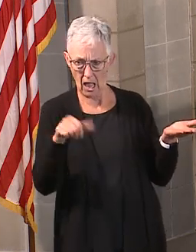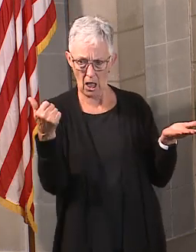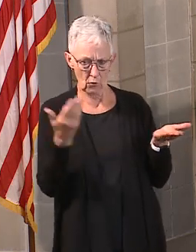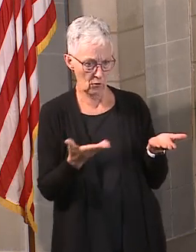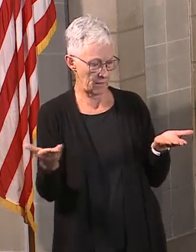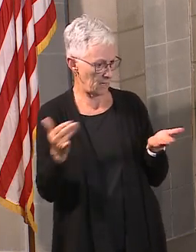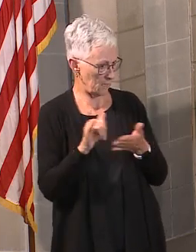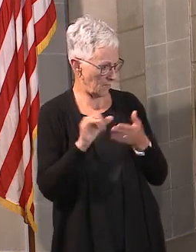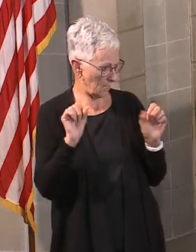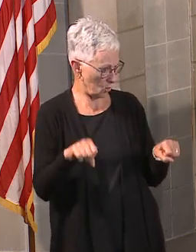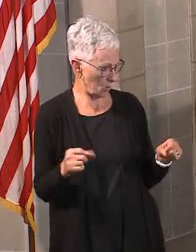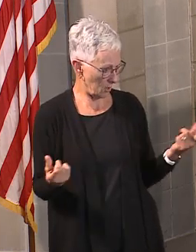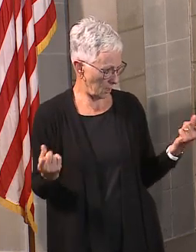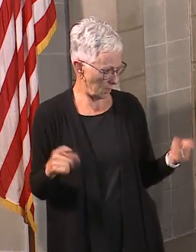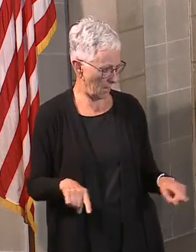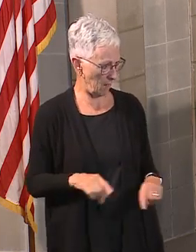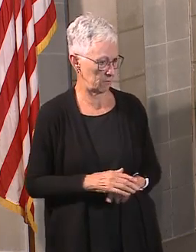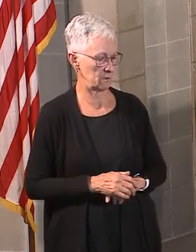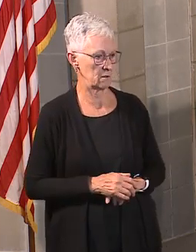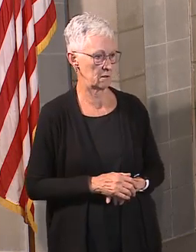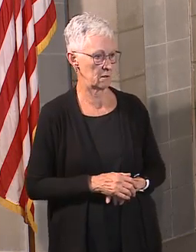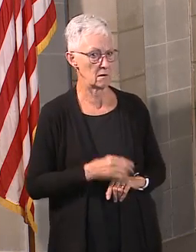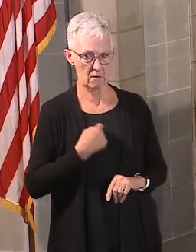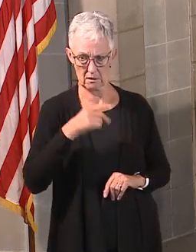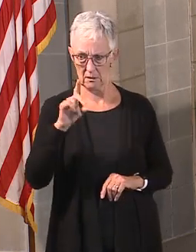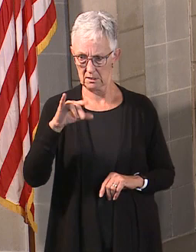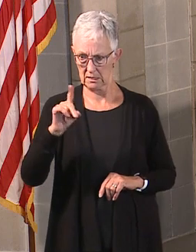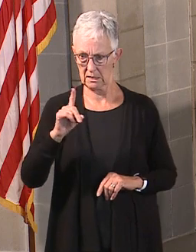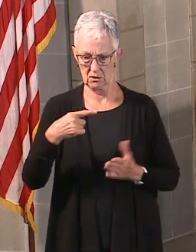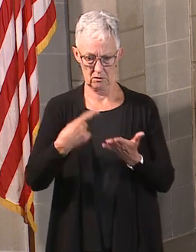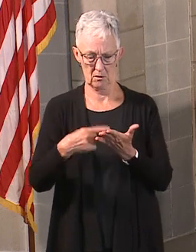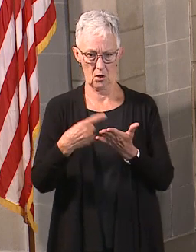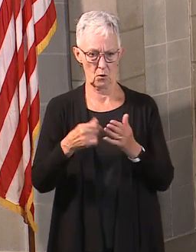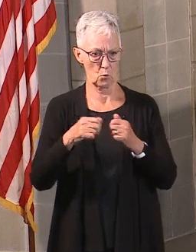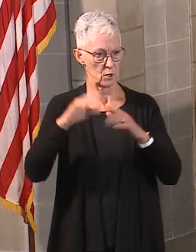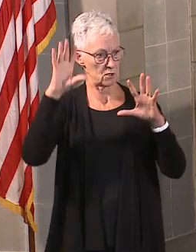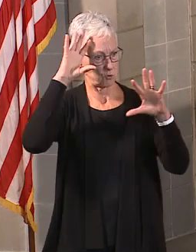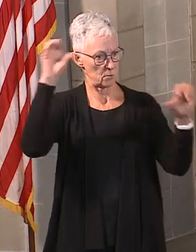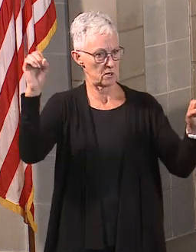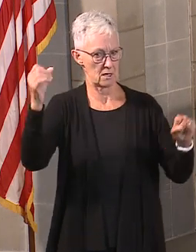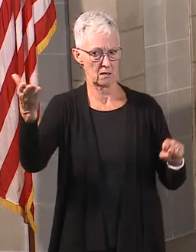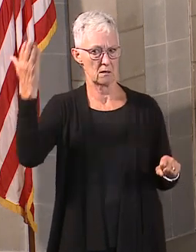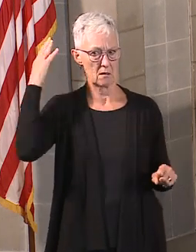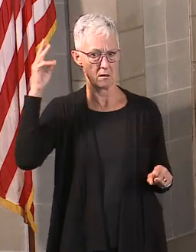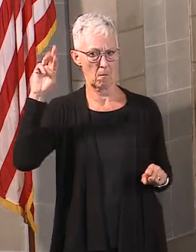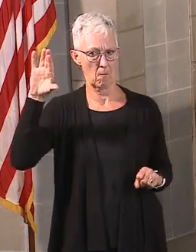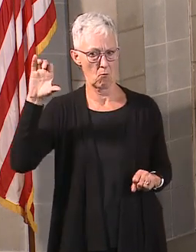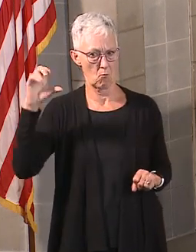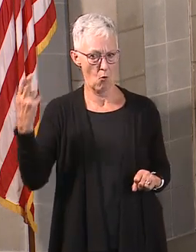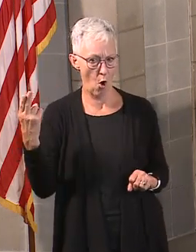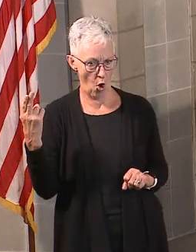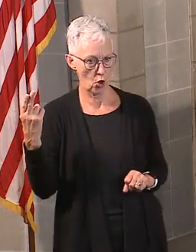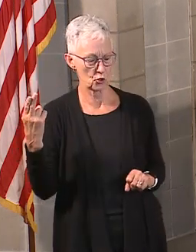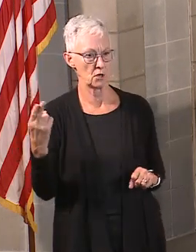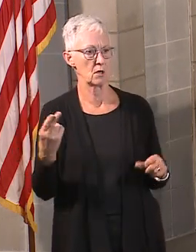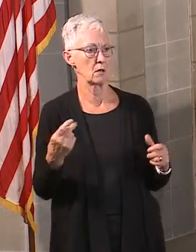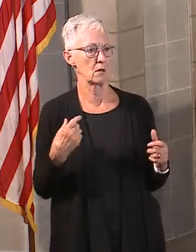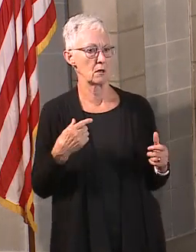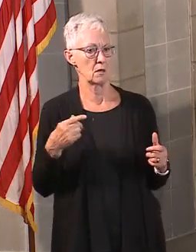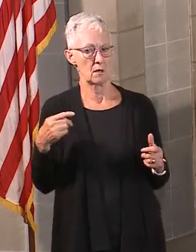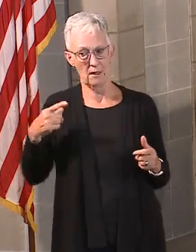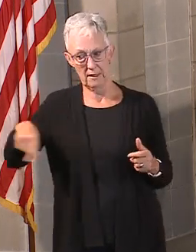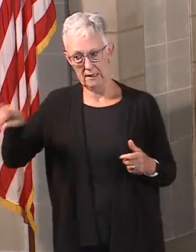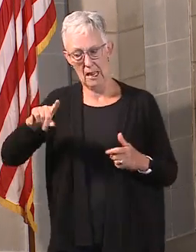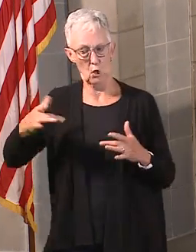to superintendents when we were first closing back in March about concerns about students that they had real concerns about social emotional health and